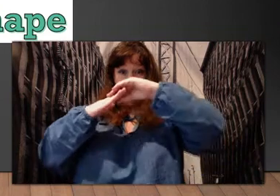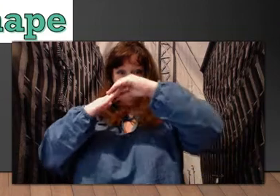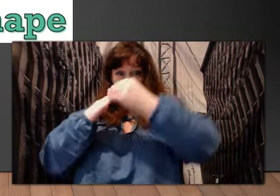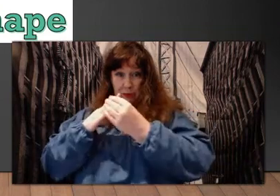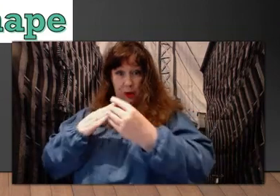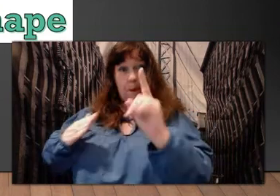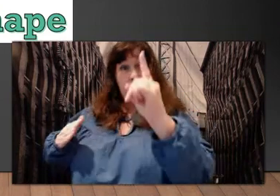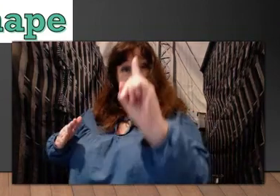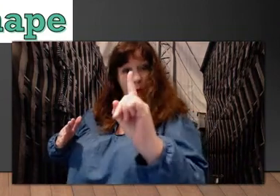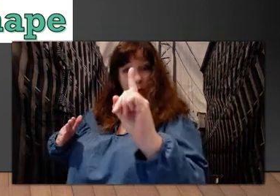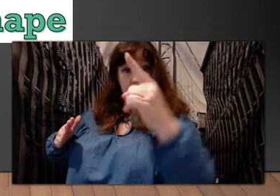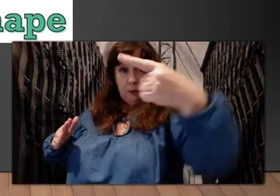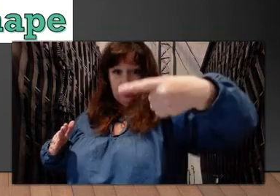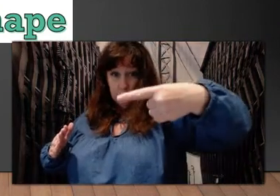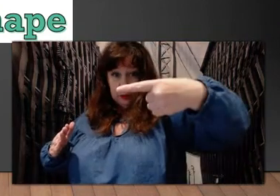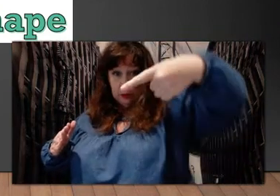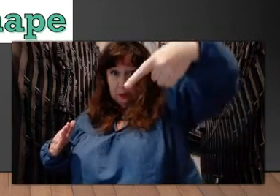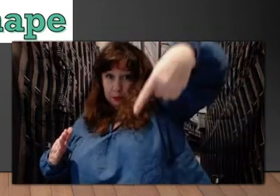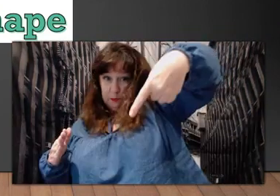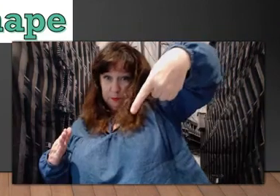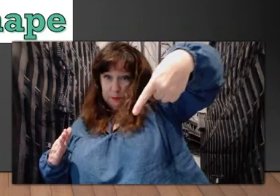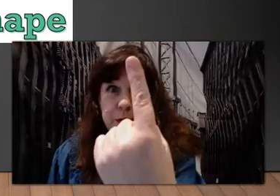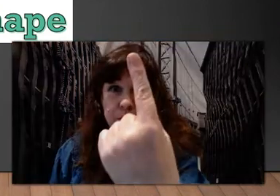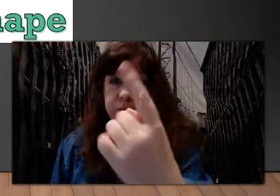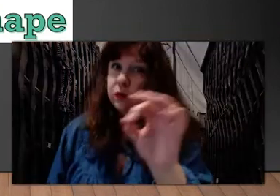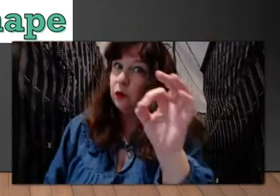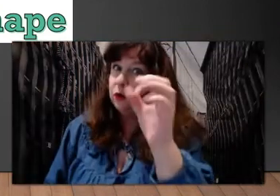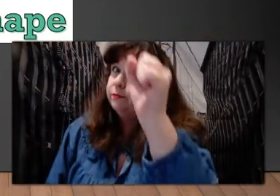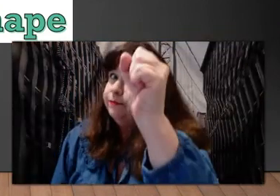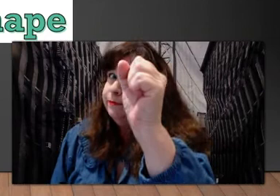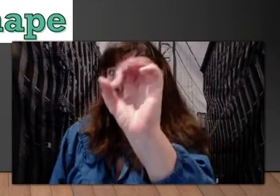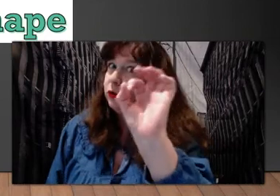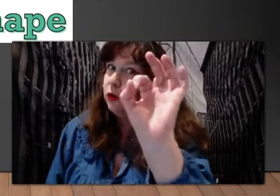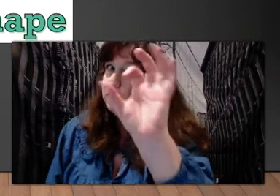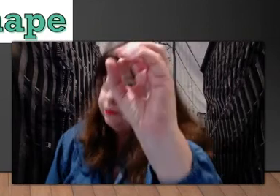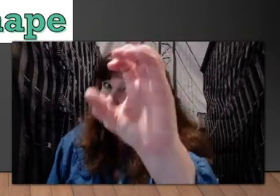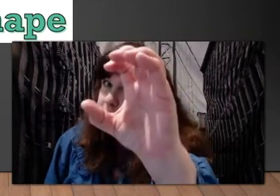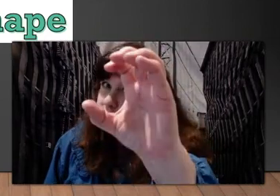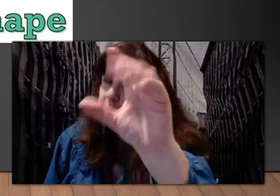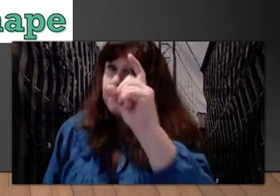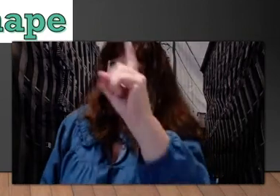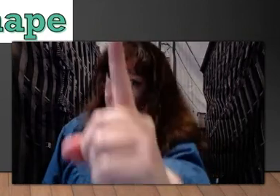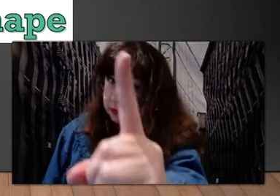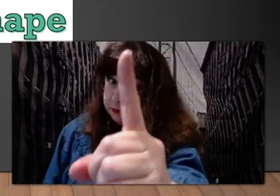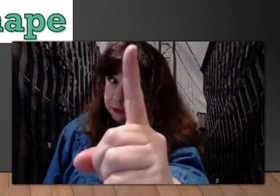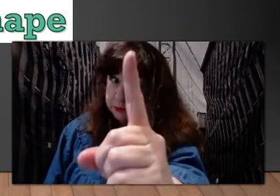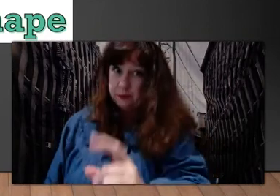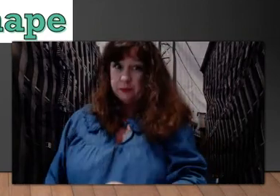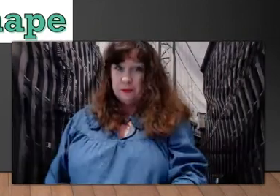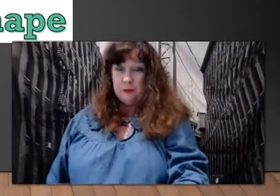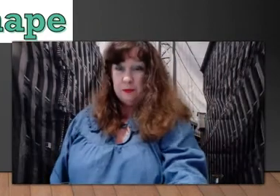The handshape of pointer, pointer, pointer, pointer, but not fist, not claw,